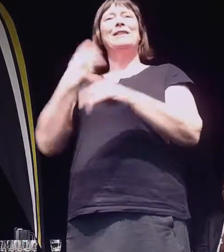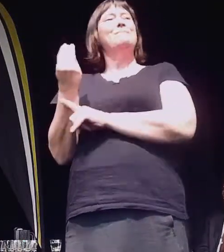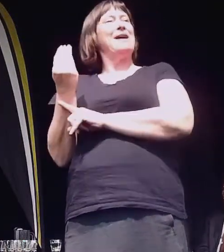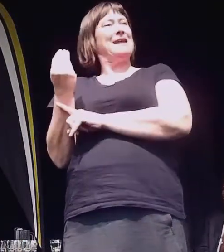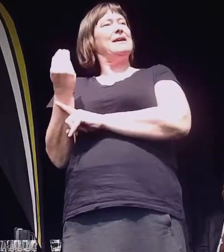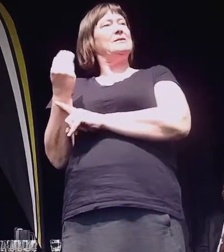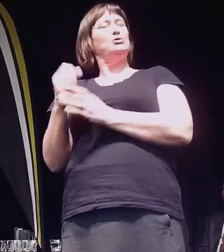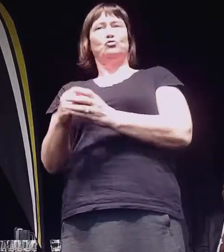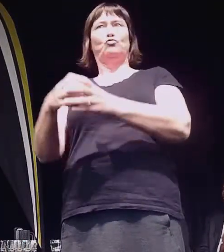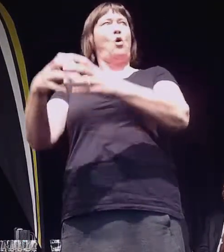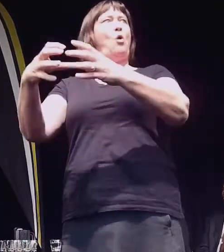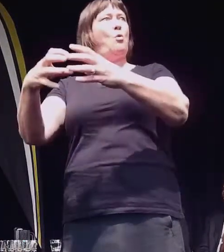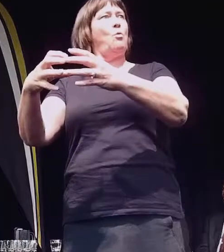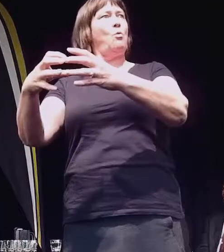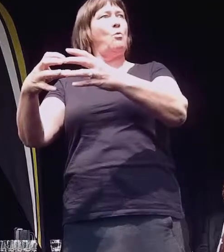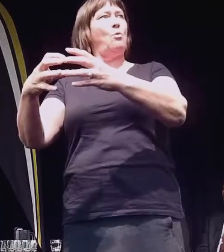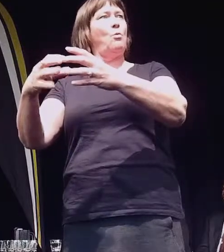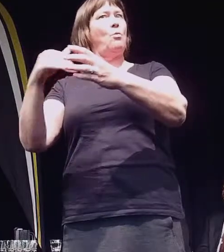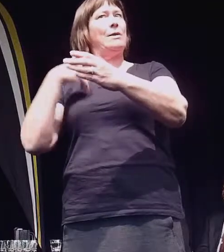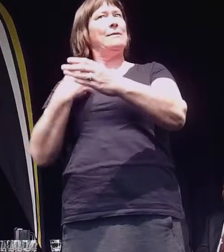infrastructure and development that we need